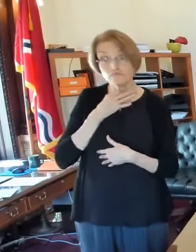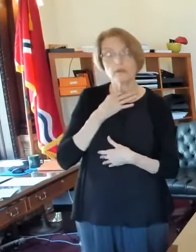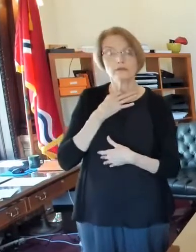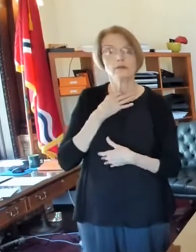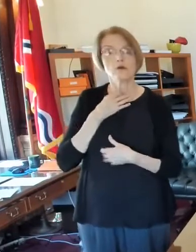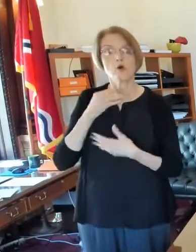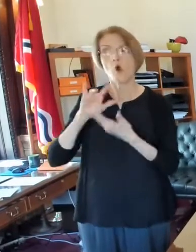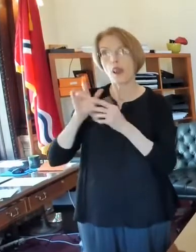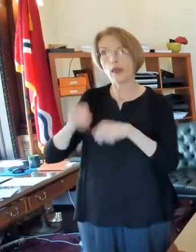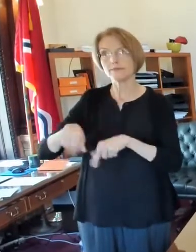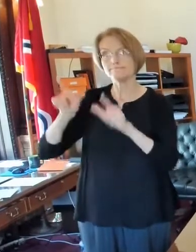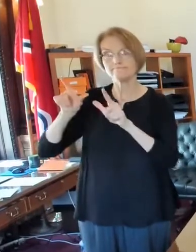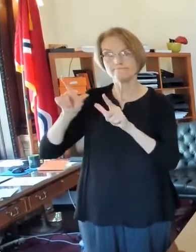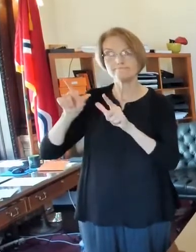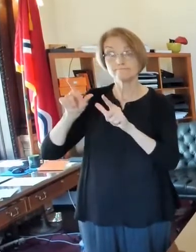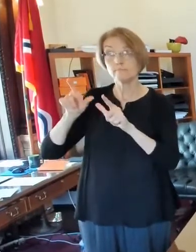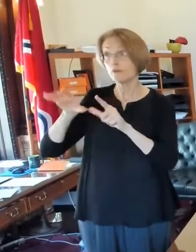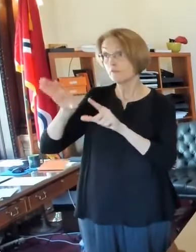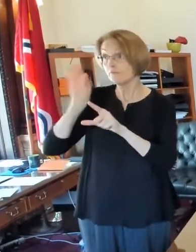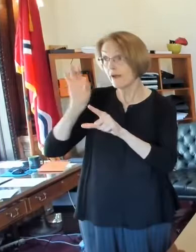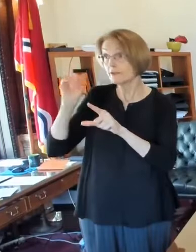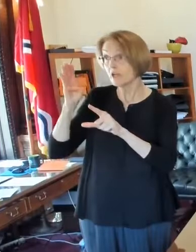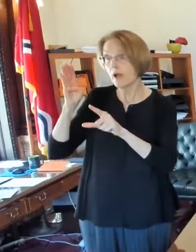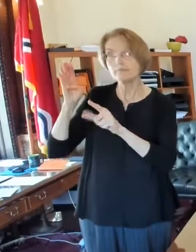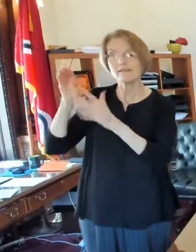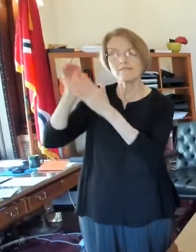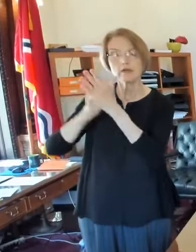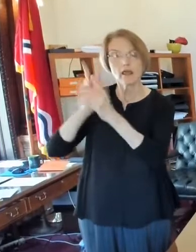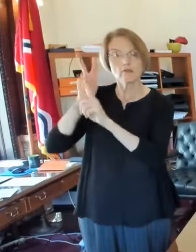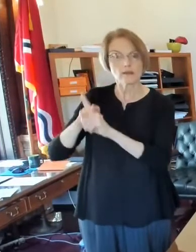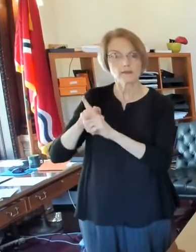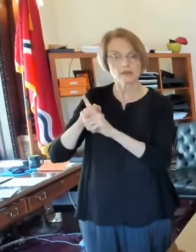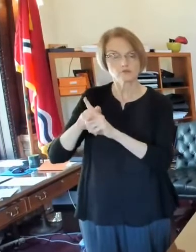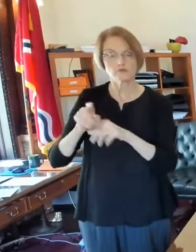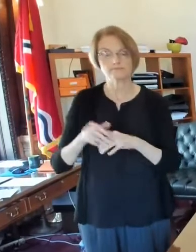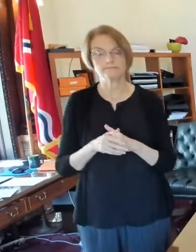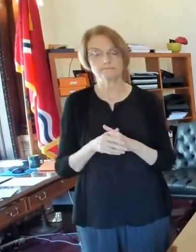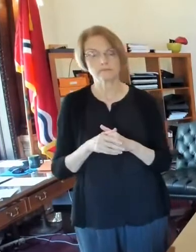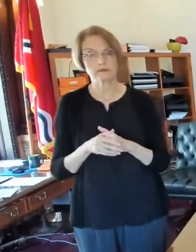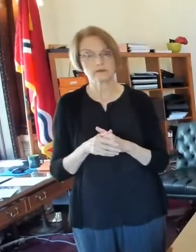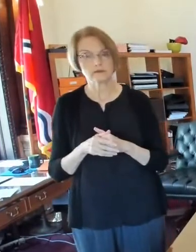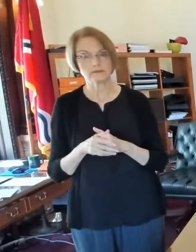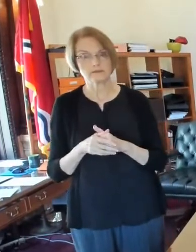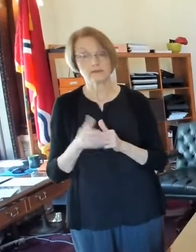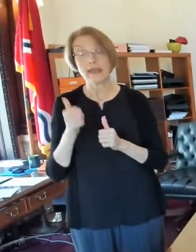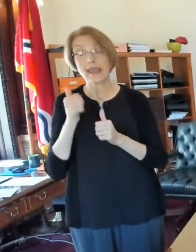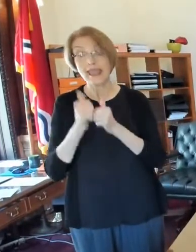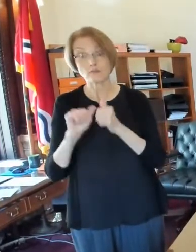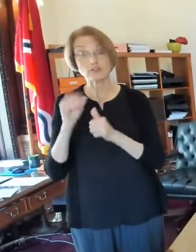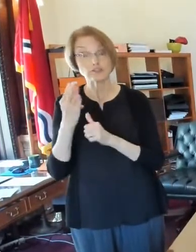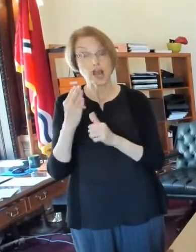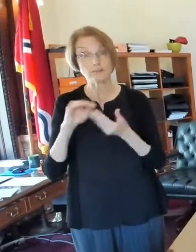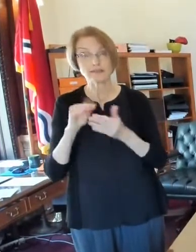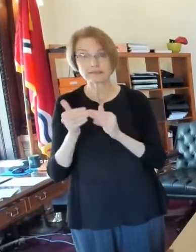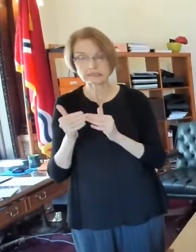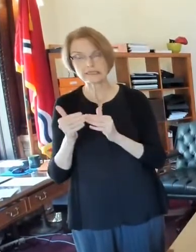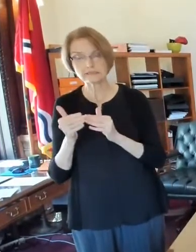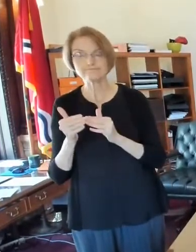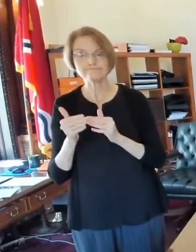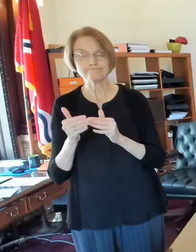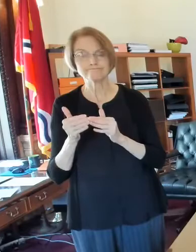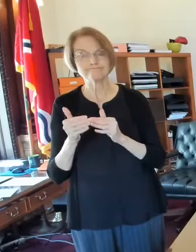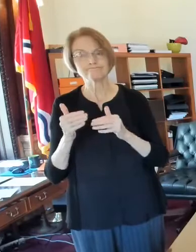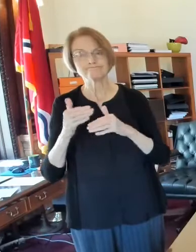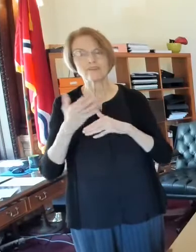application. Um, every position in the city pays $15 an hour or more, of course,